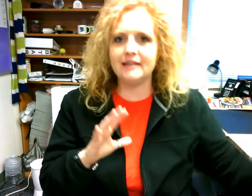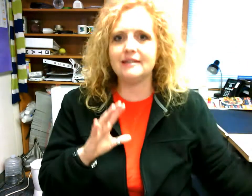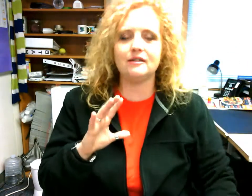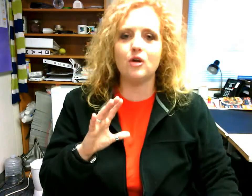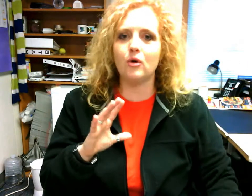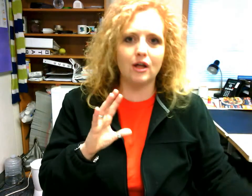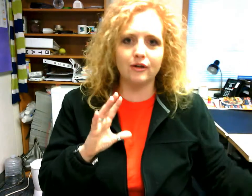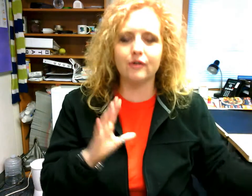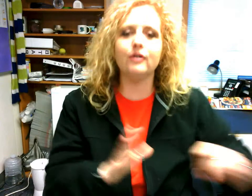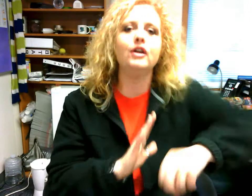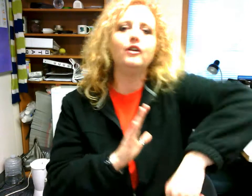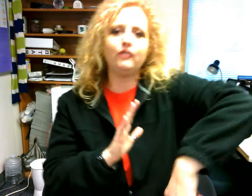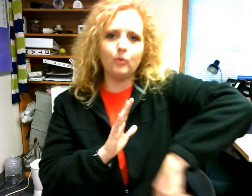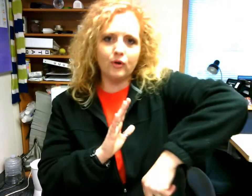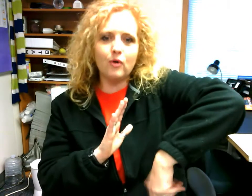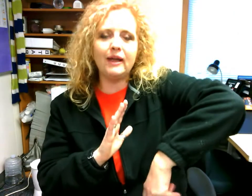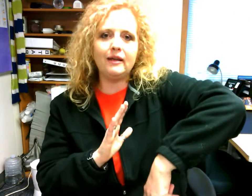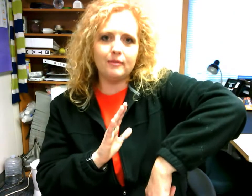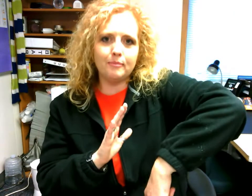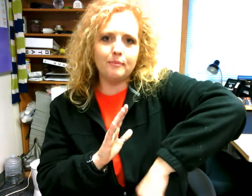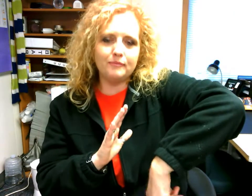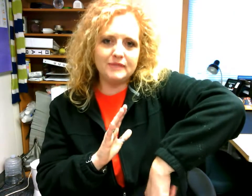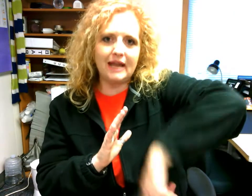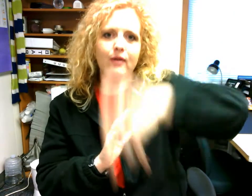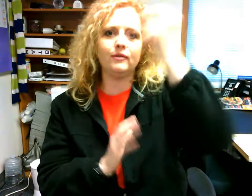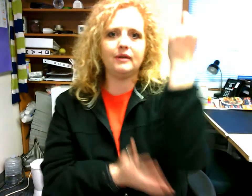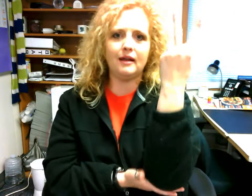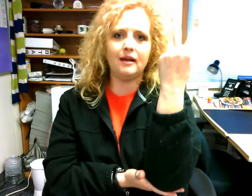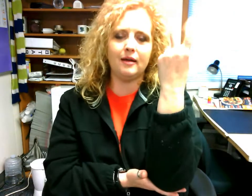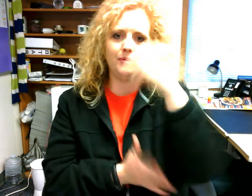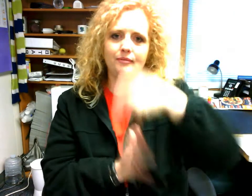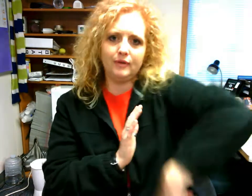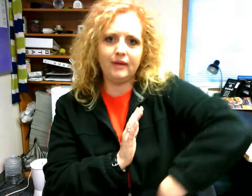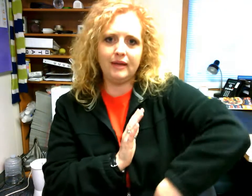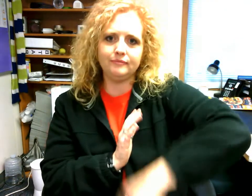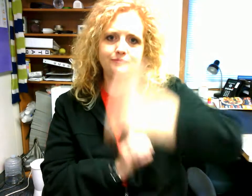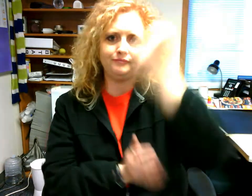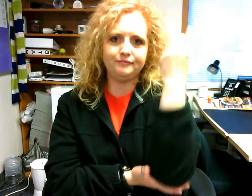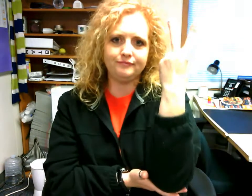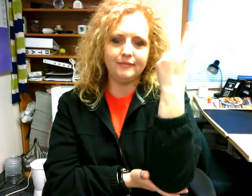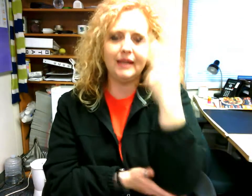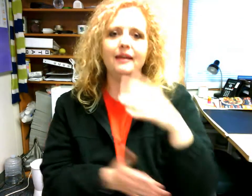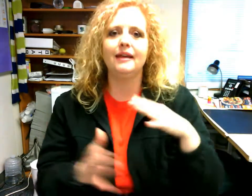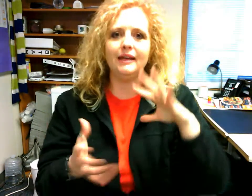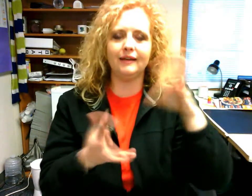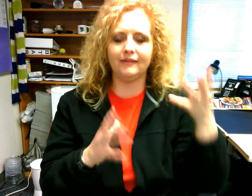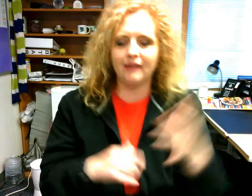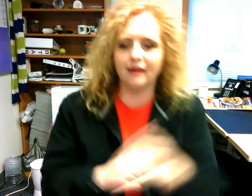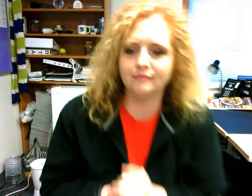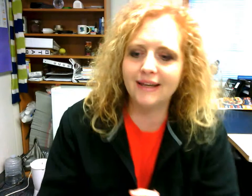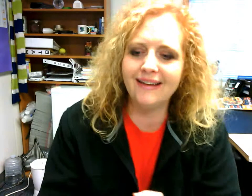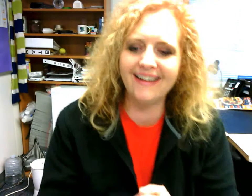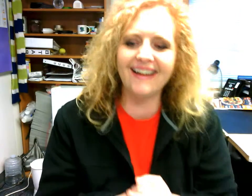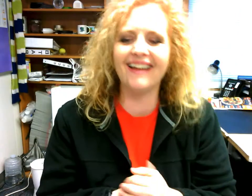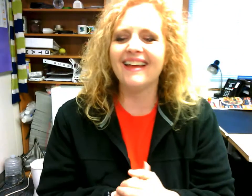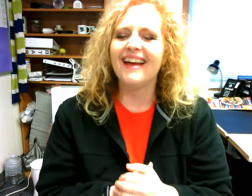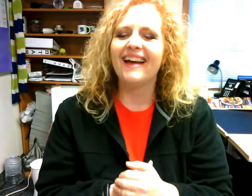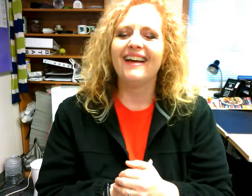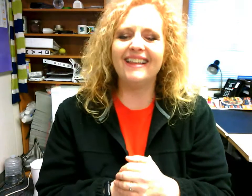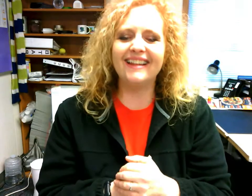is no longer so we're going down and up okay it yeah well